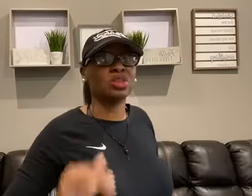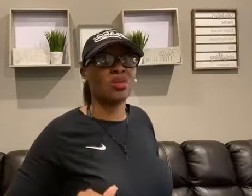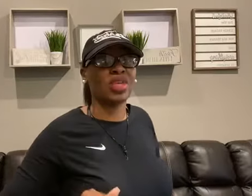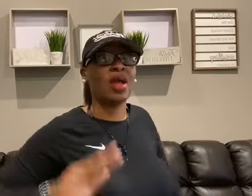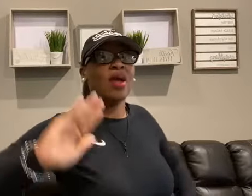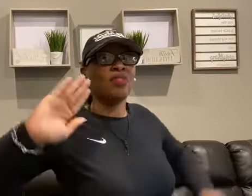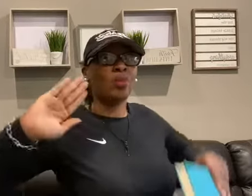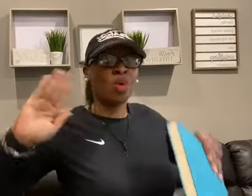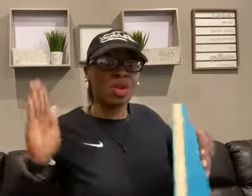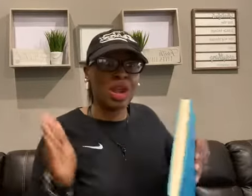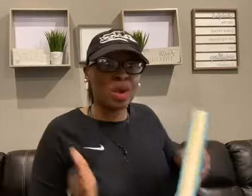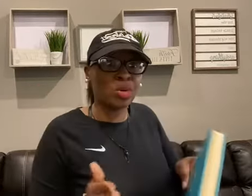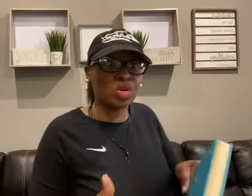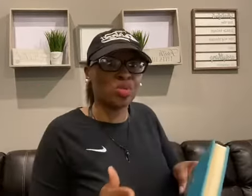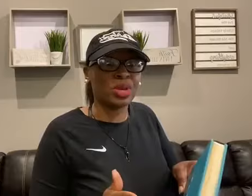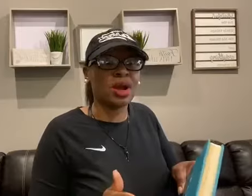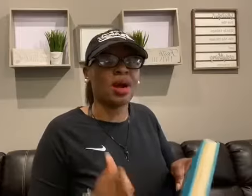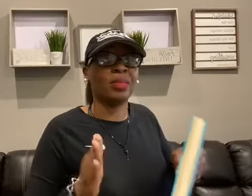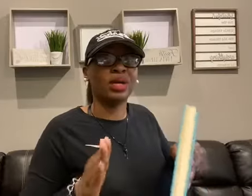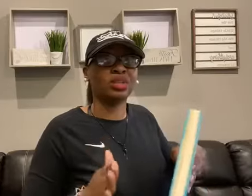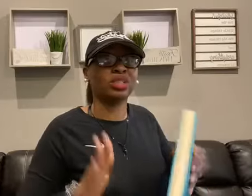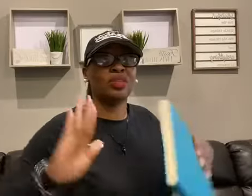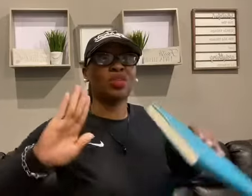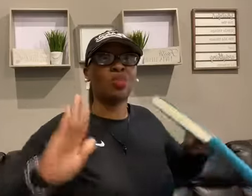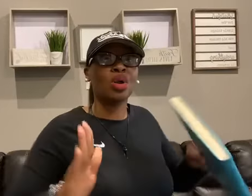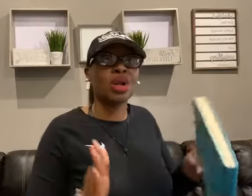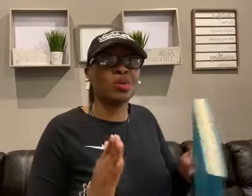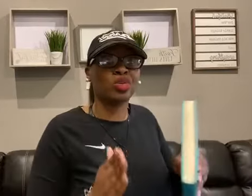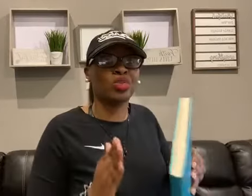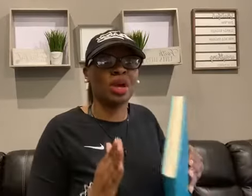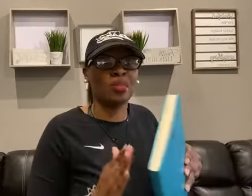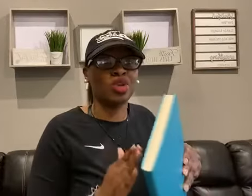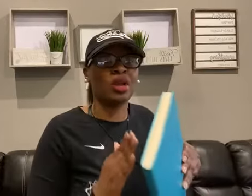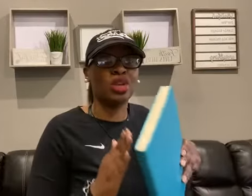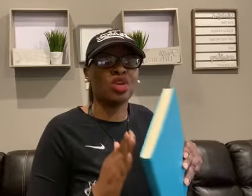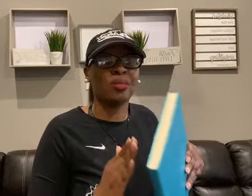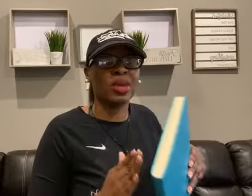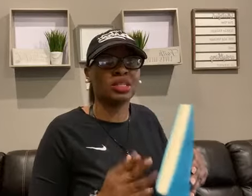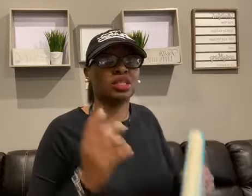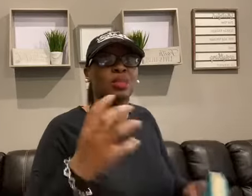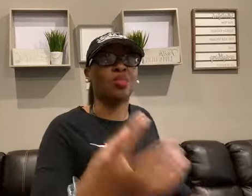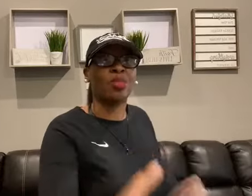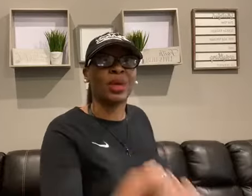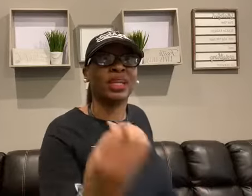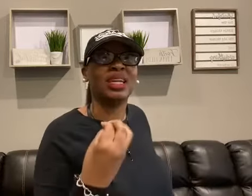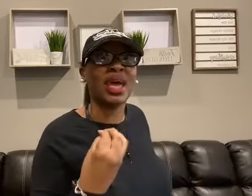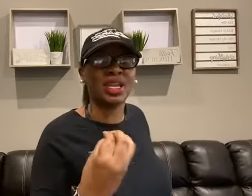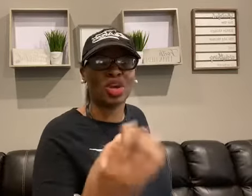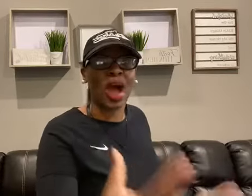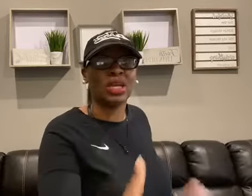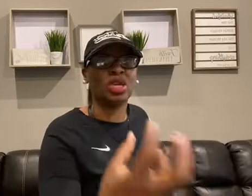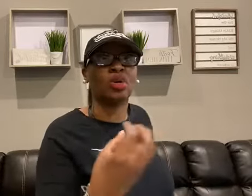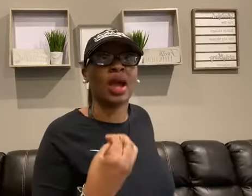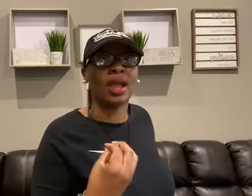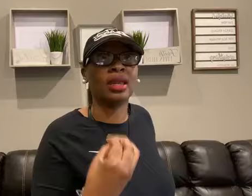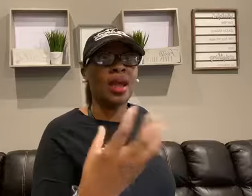us know that the more narrow you become, understand the more narrow you become in your business, the more magnetic your ideal client